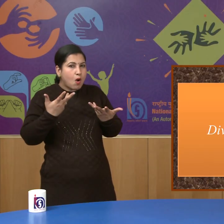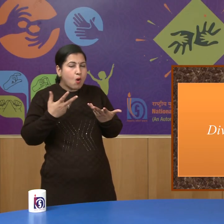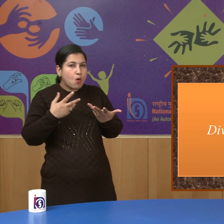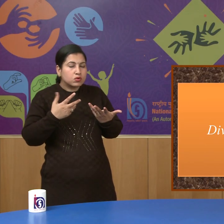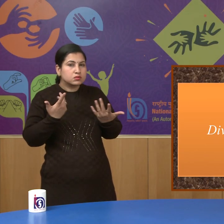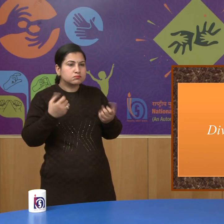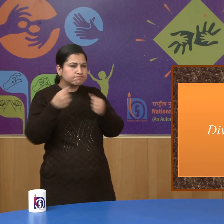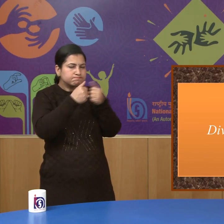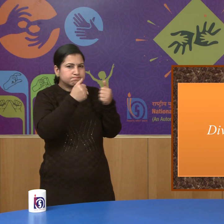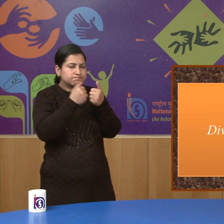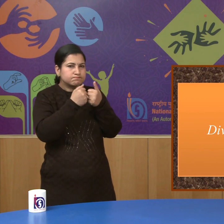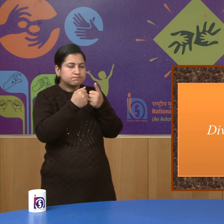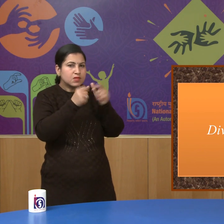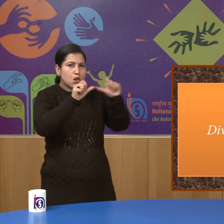the policy of divide and rule